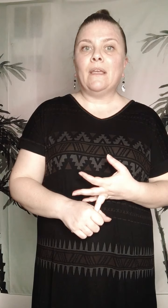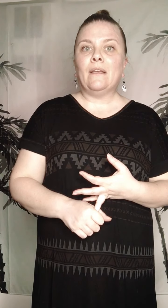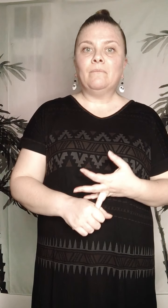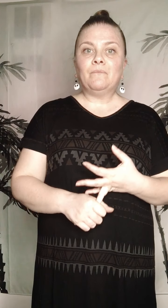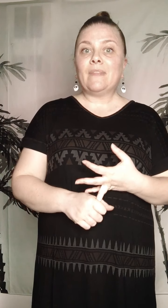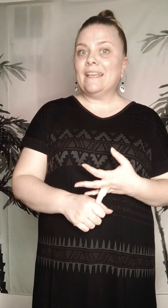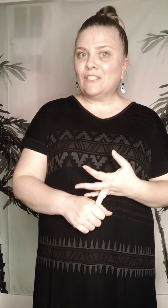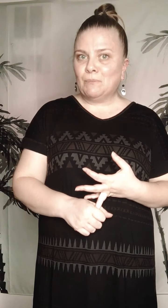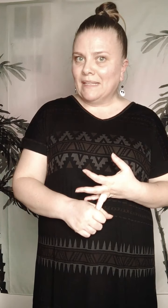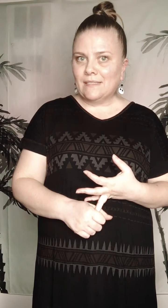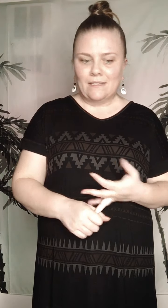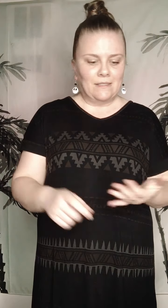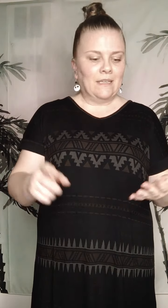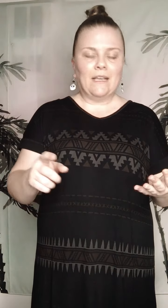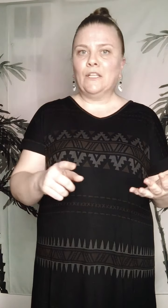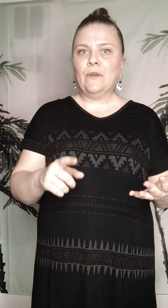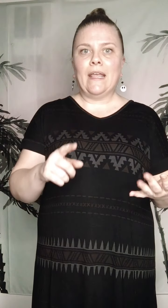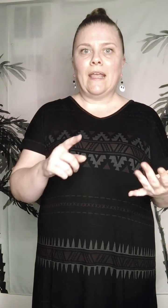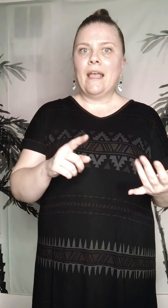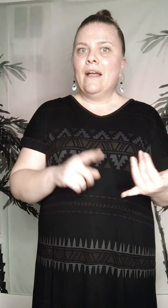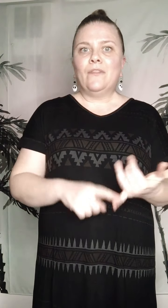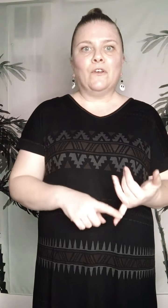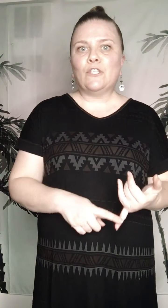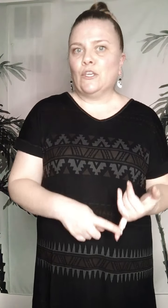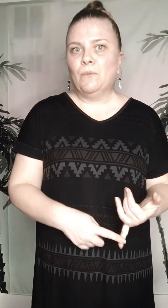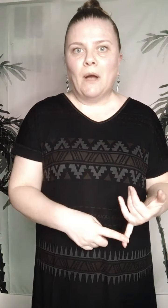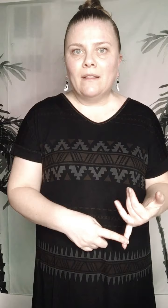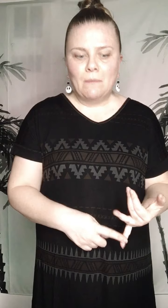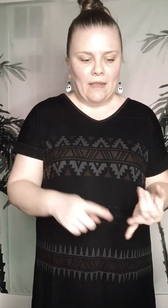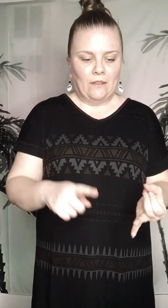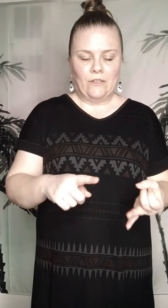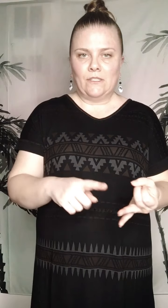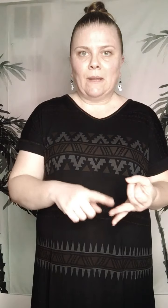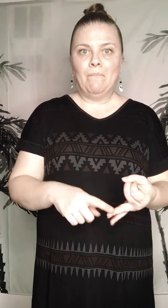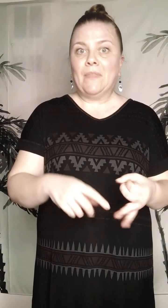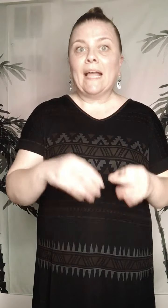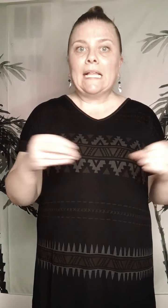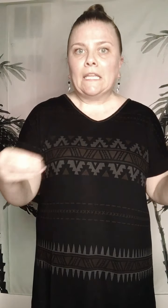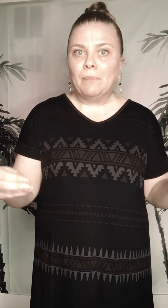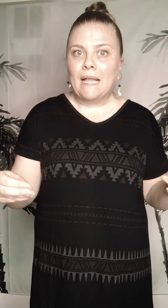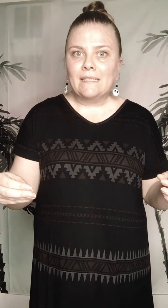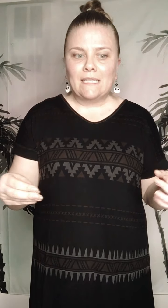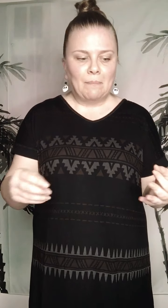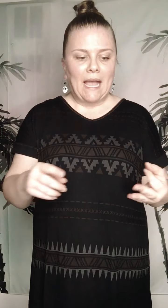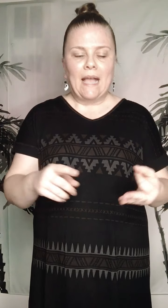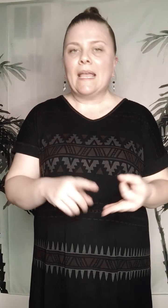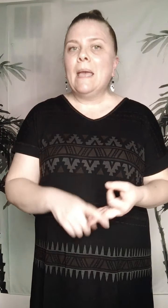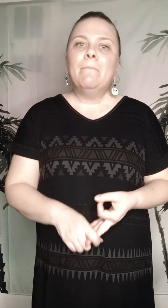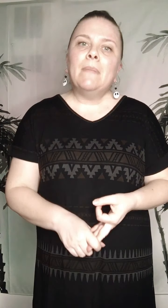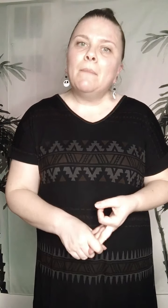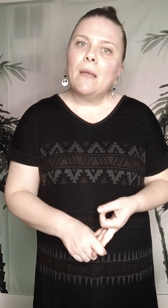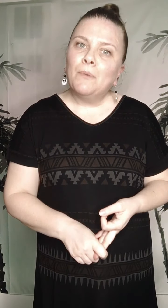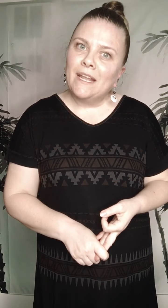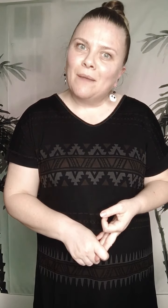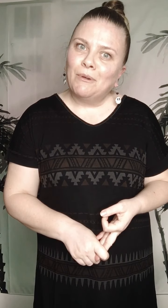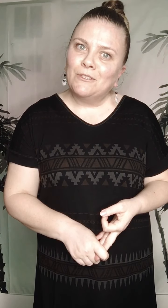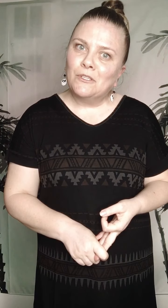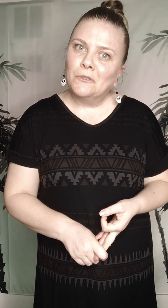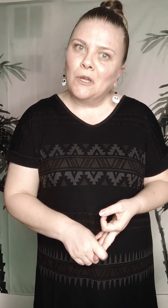expenses, including those cute poly mailers, that clear plastic bag. Maybe I'm putting a personal note